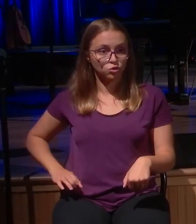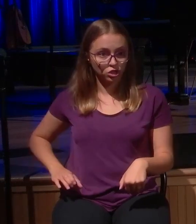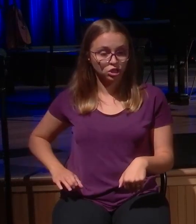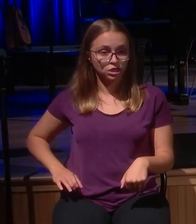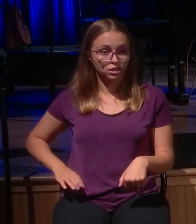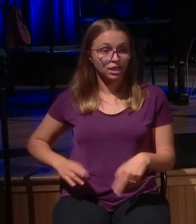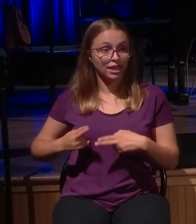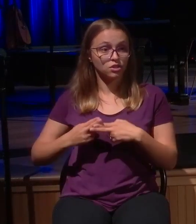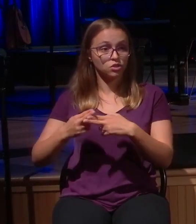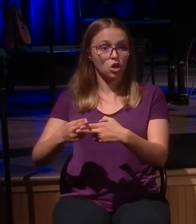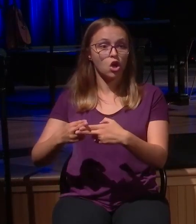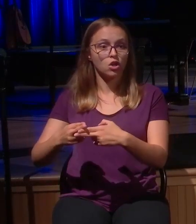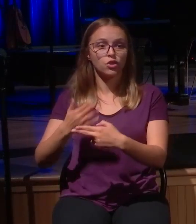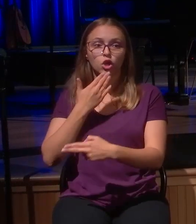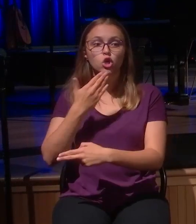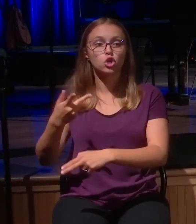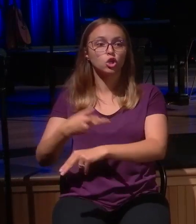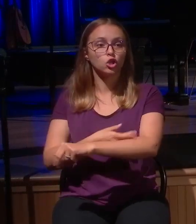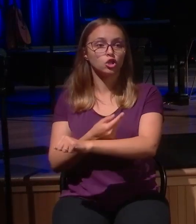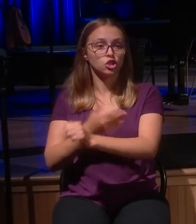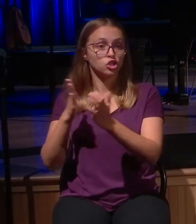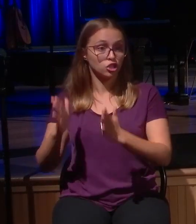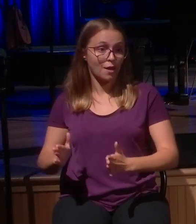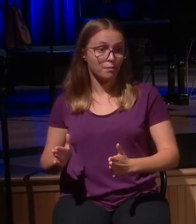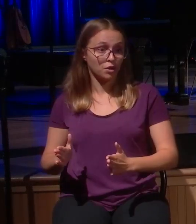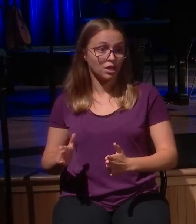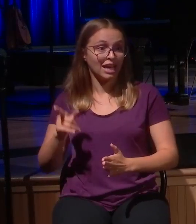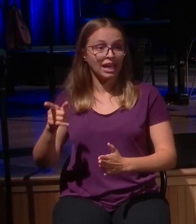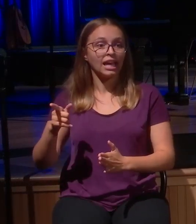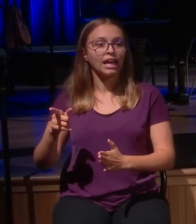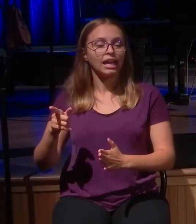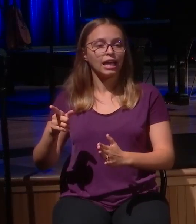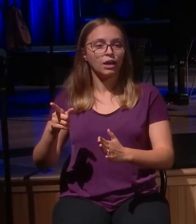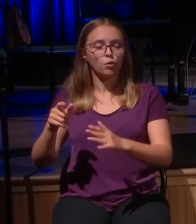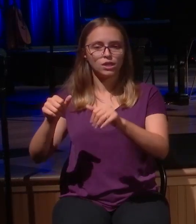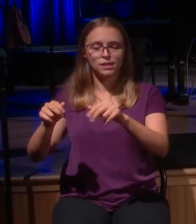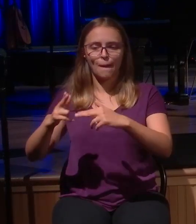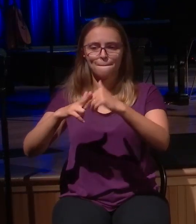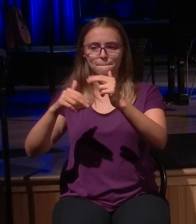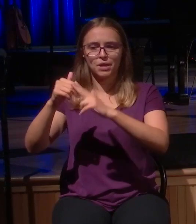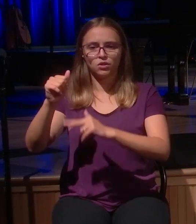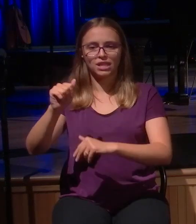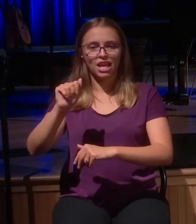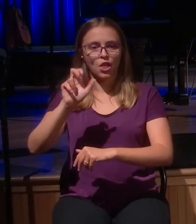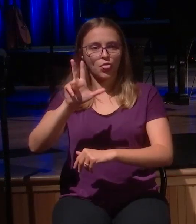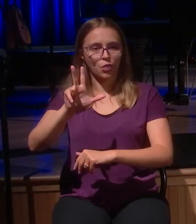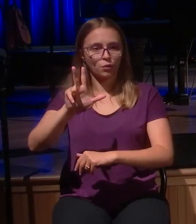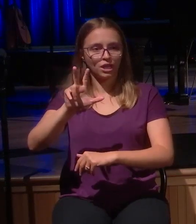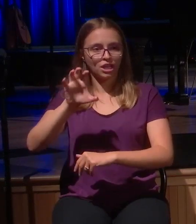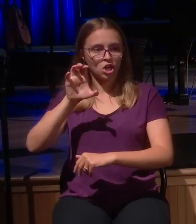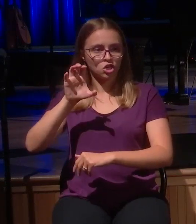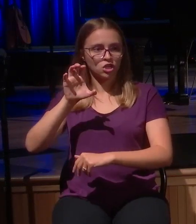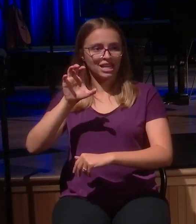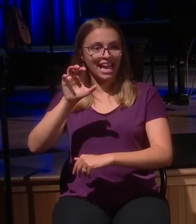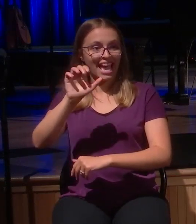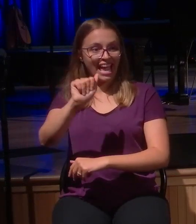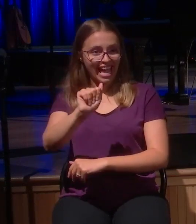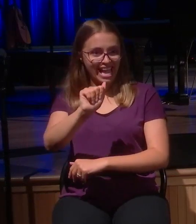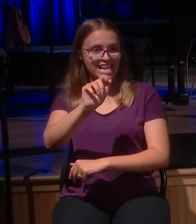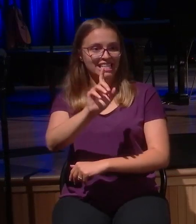speak, dating from 300 AD. One of the earliest statues pictures this beautiful moment of the sheep wrapped around